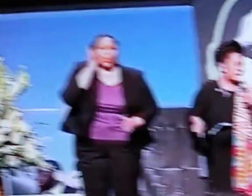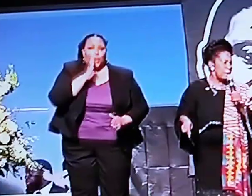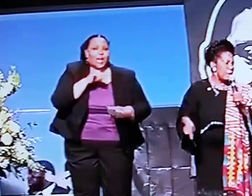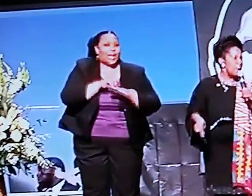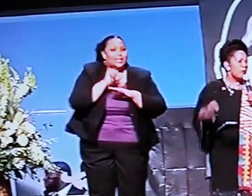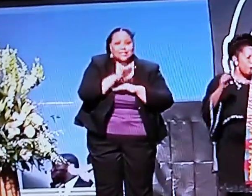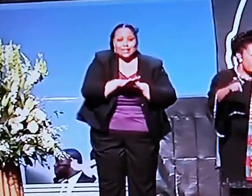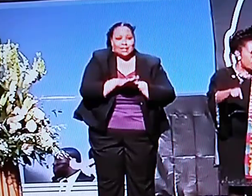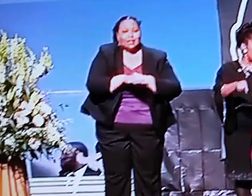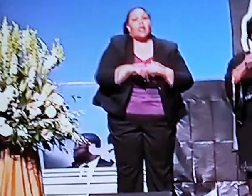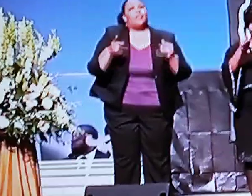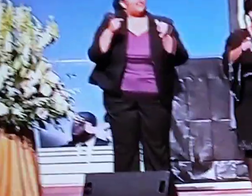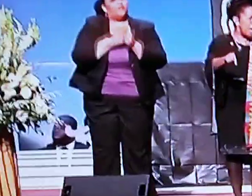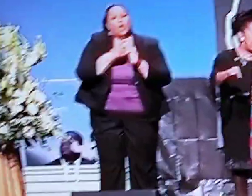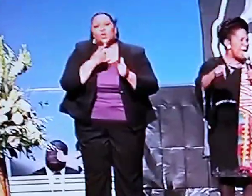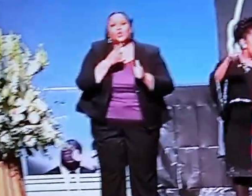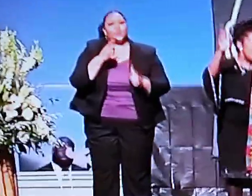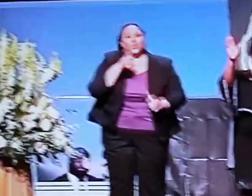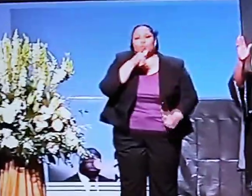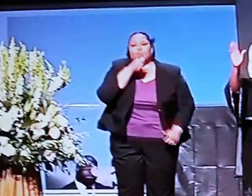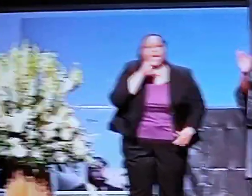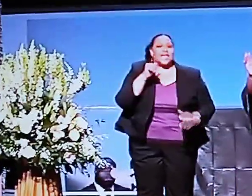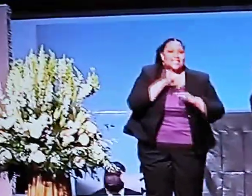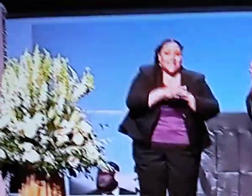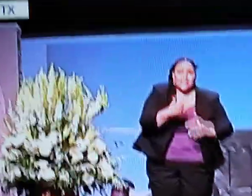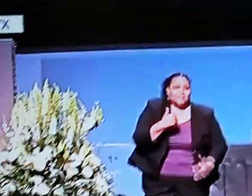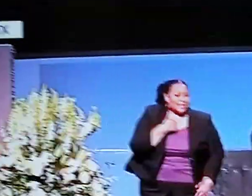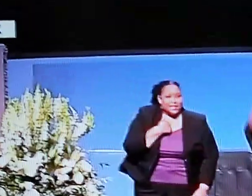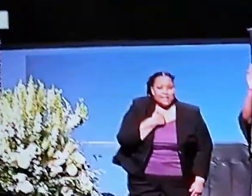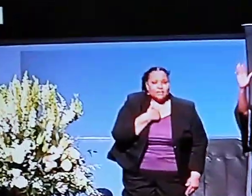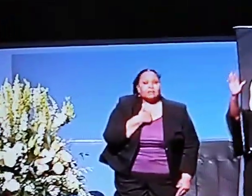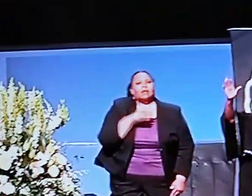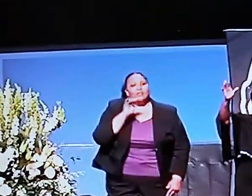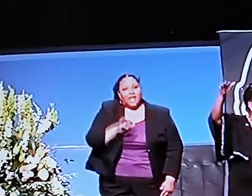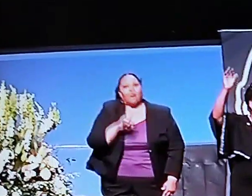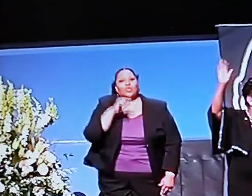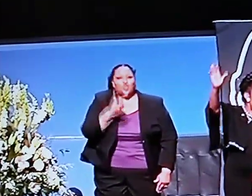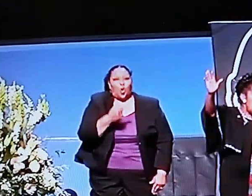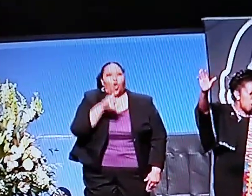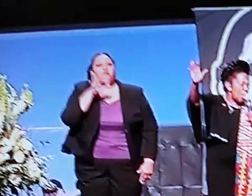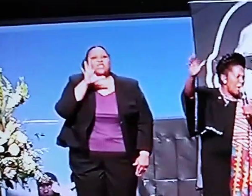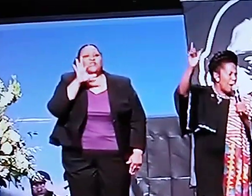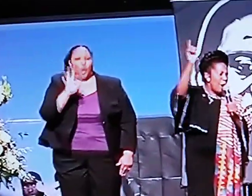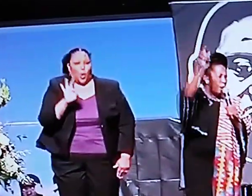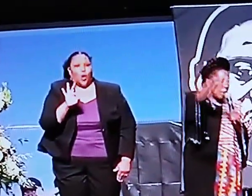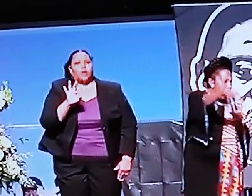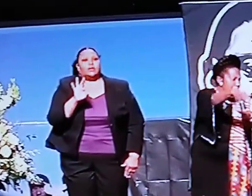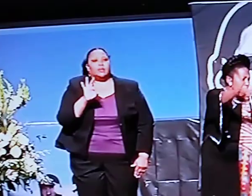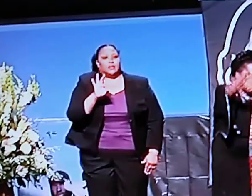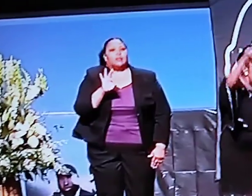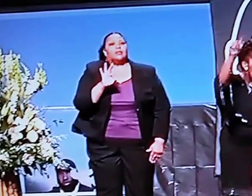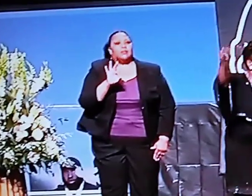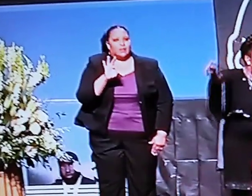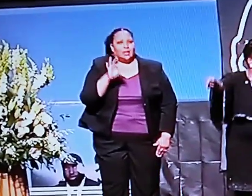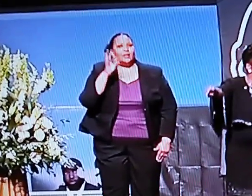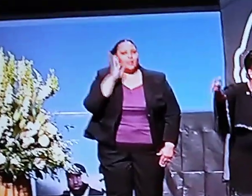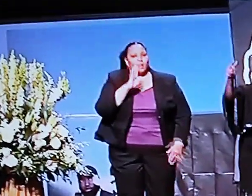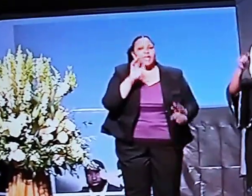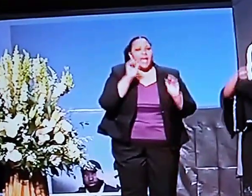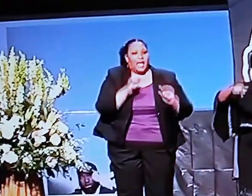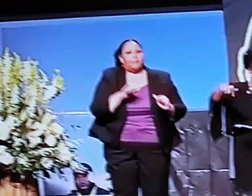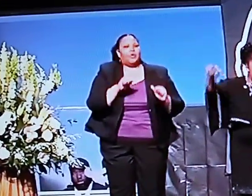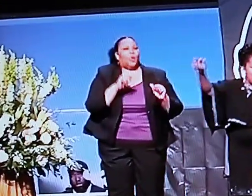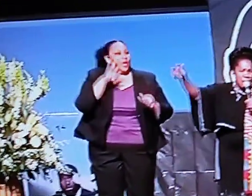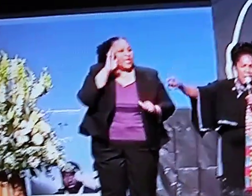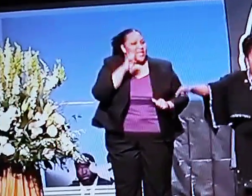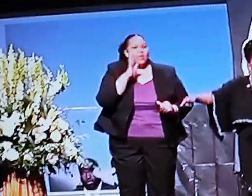send? The first who said, send me was George Floyd. Are they going to be able